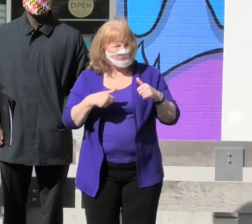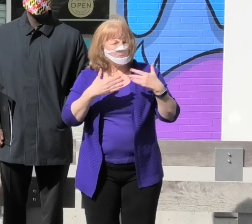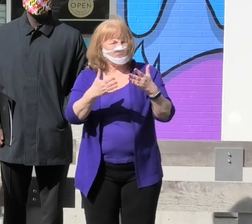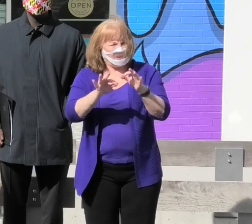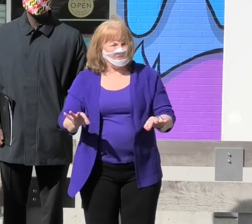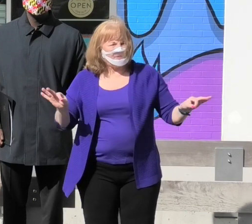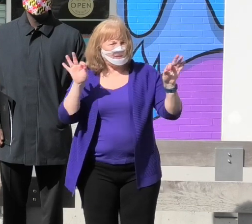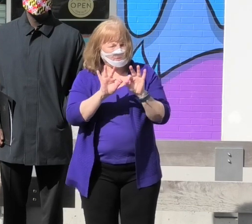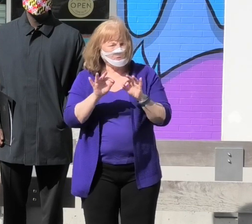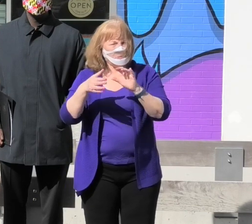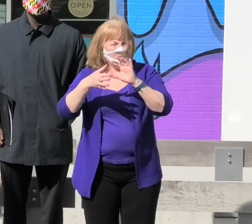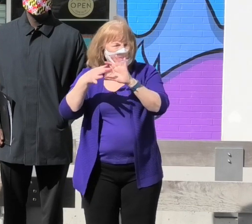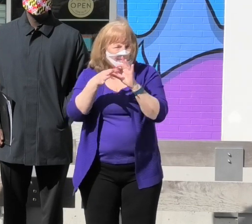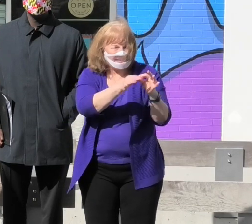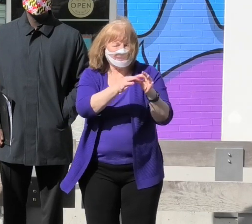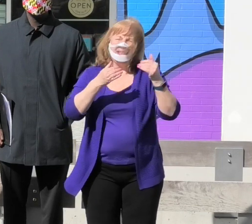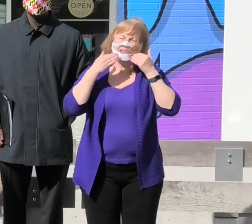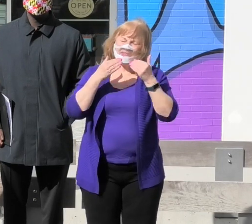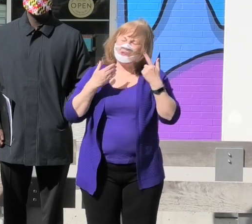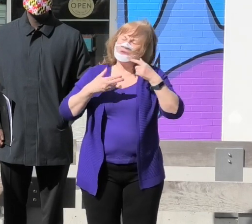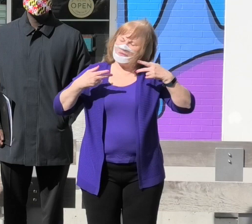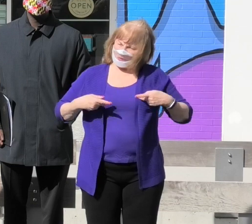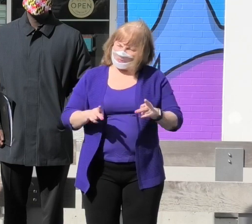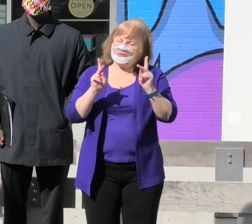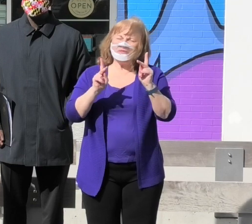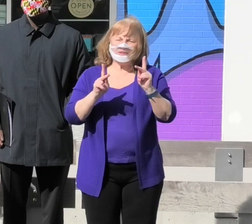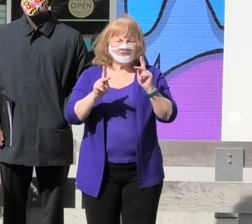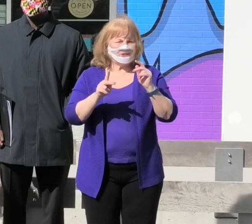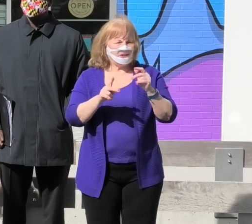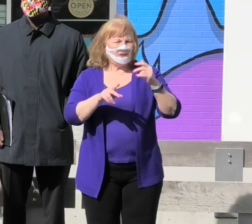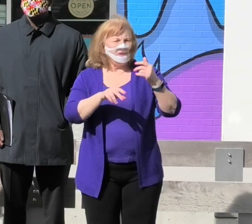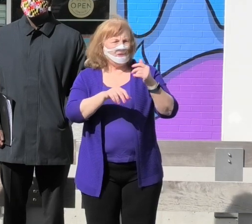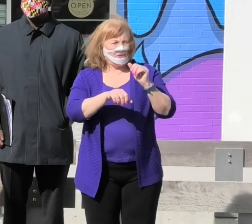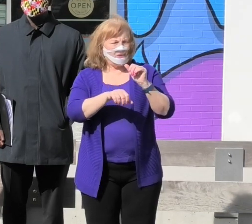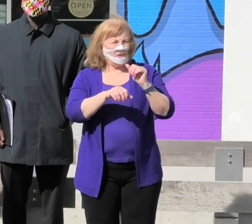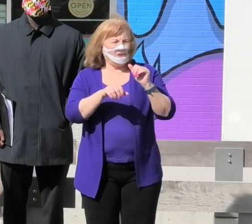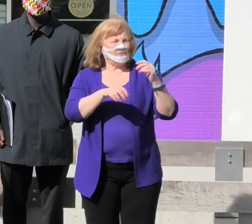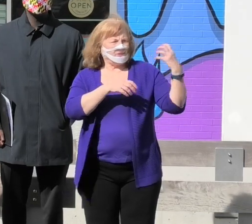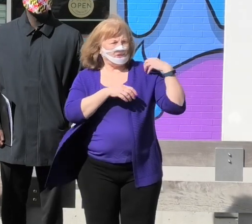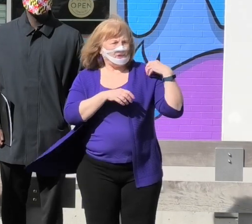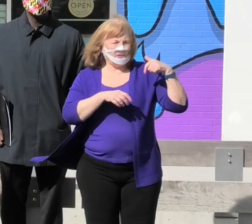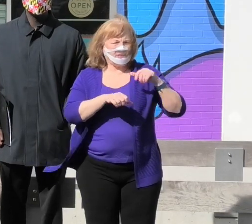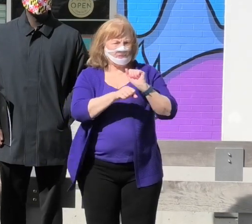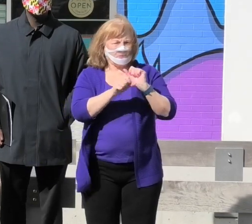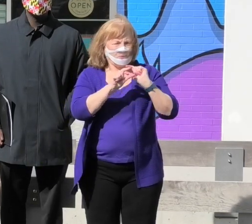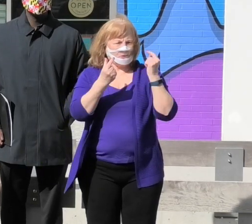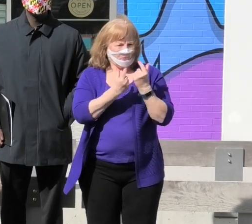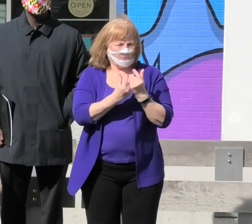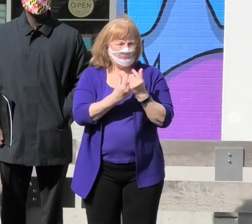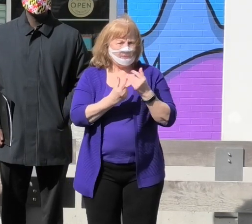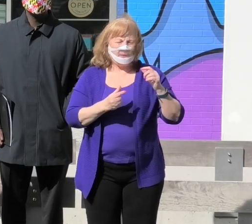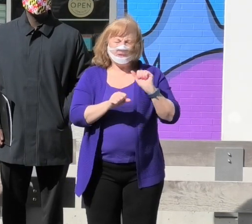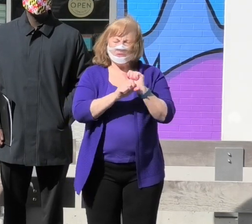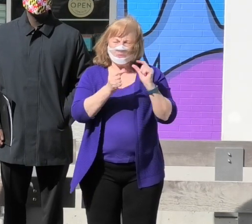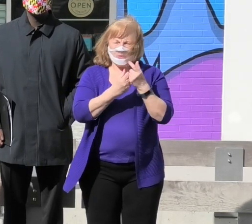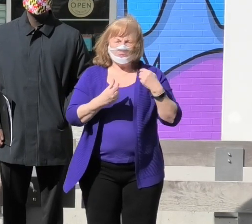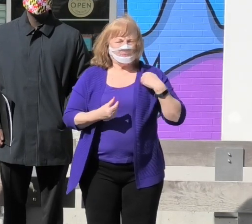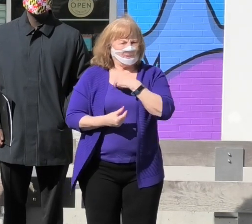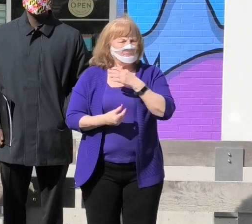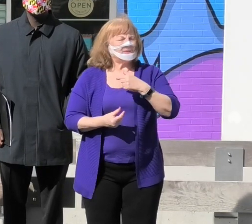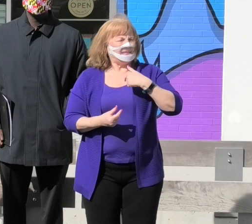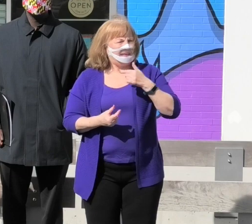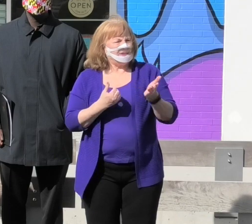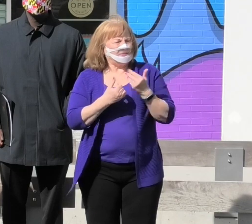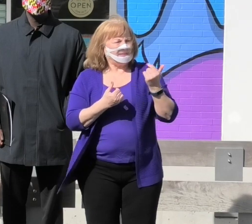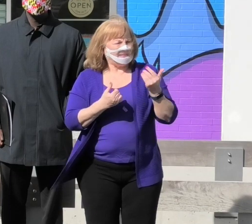valuable connections. Thank you for the privilege of charging chairing the work group. The work group members and I are